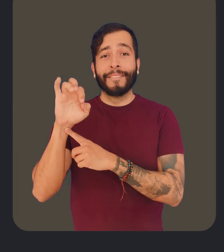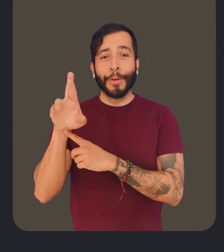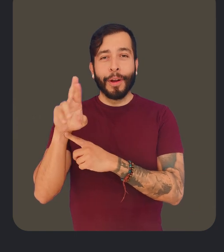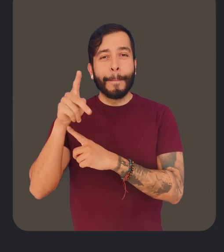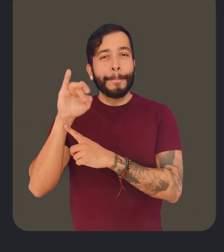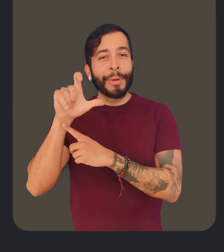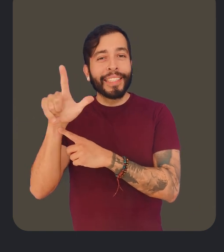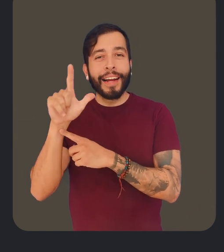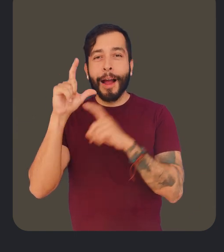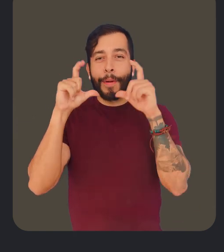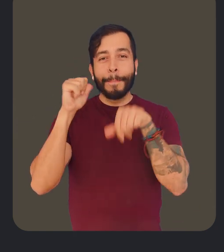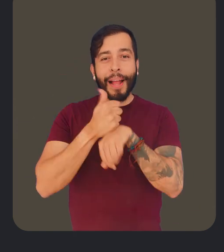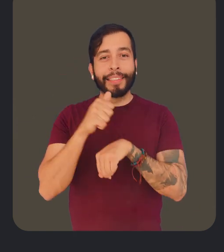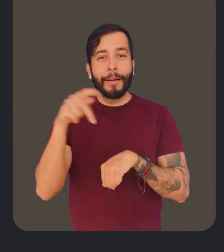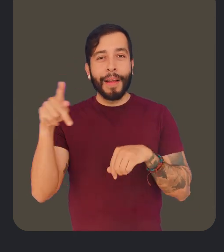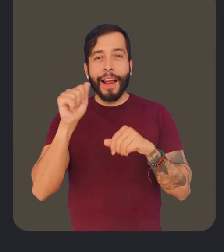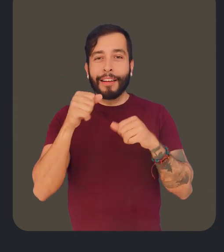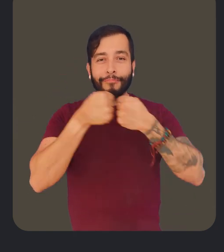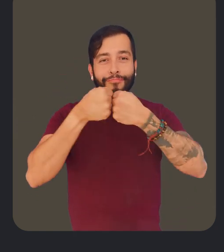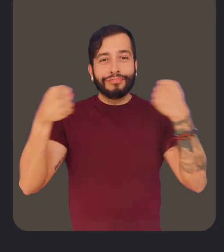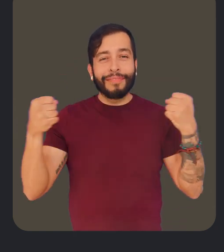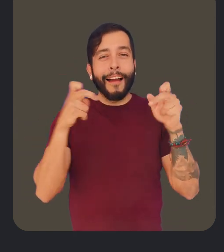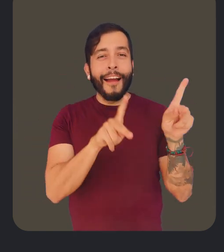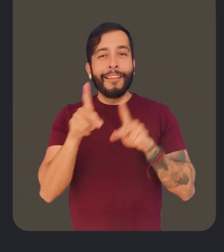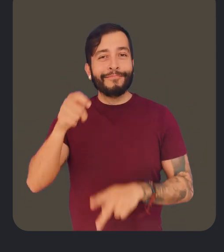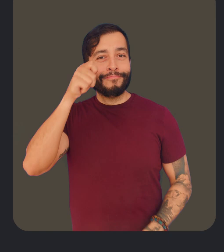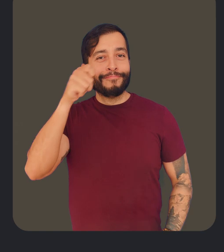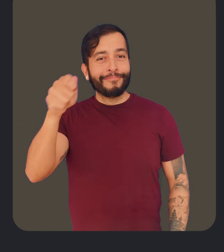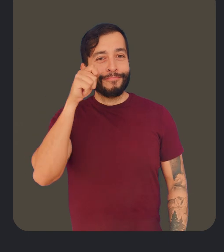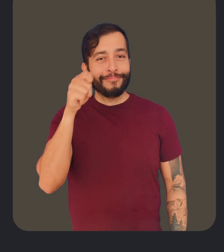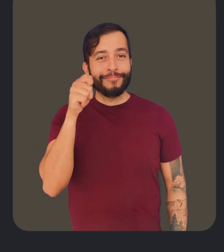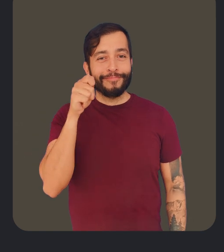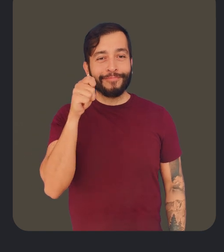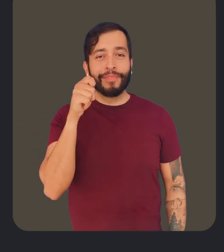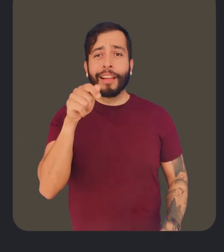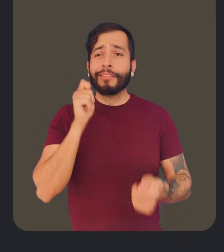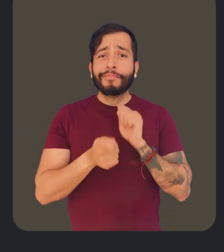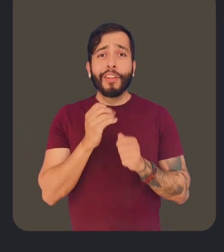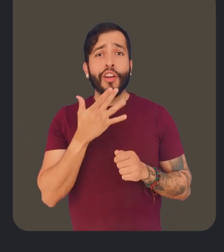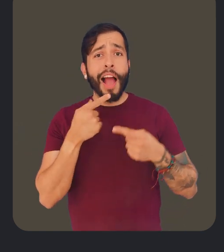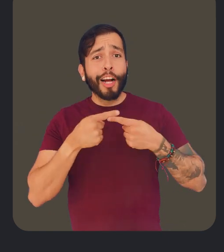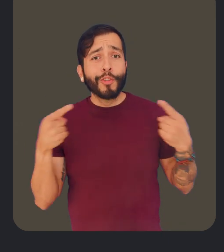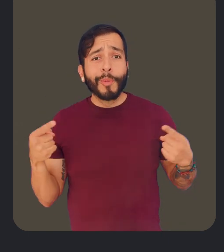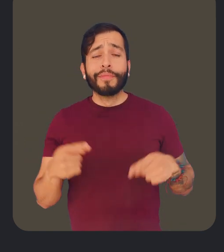Pixel camera-based app that allows you to zoom in on something like you would using a physical magnifying glass. You can also adjust the contrast,